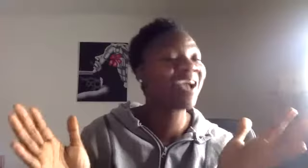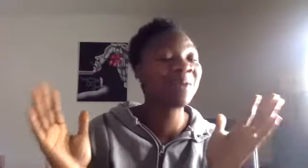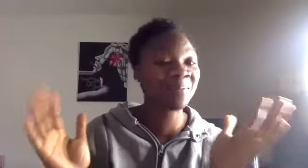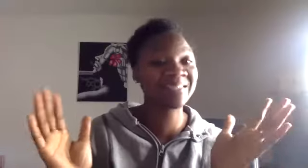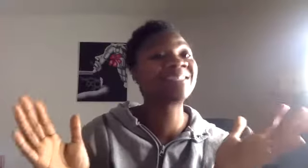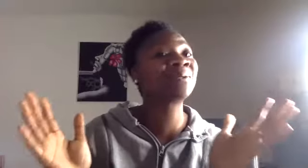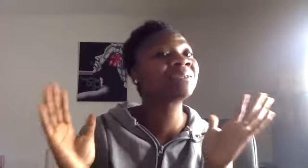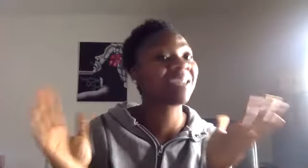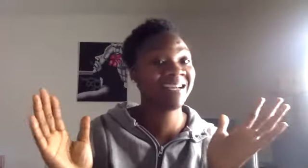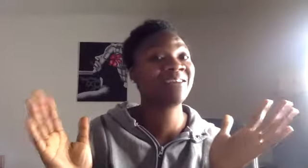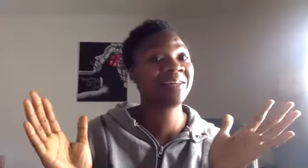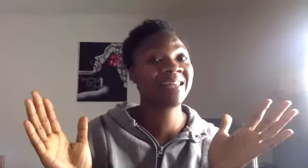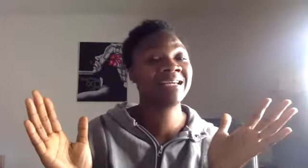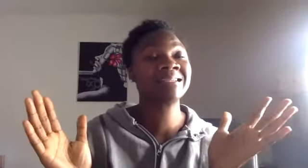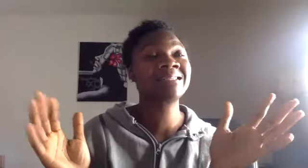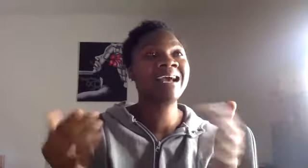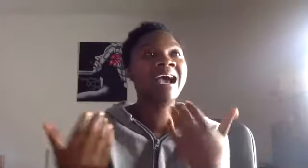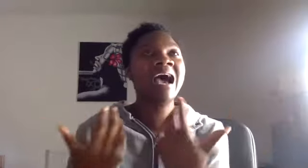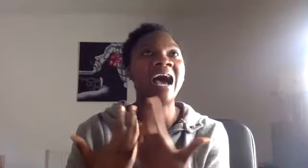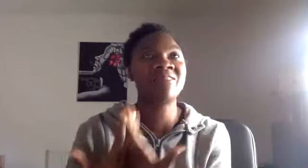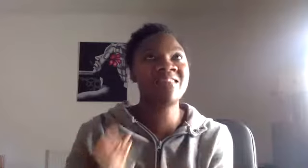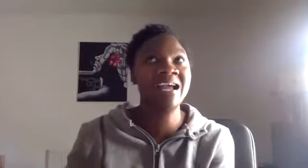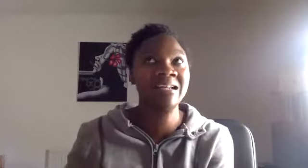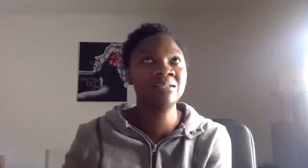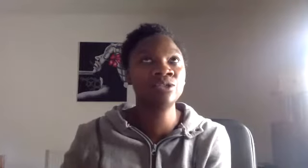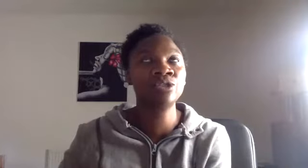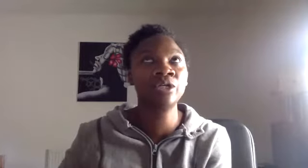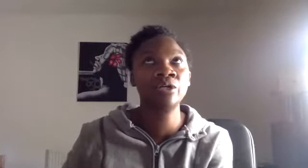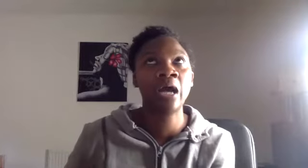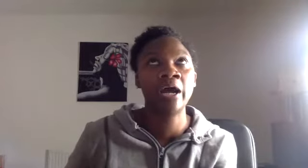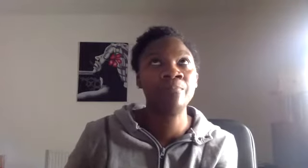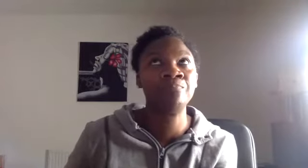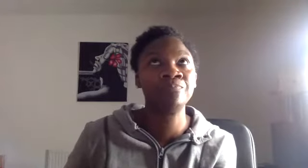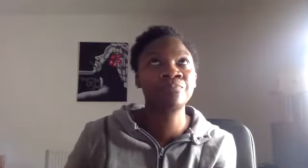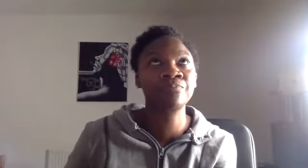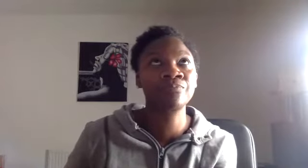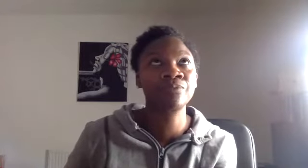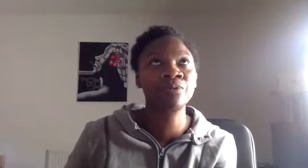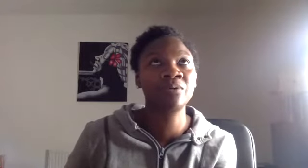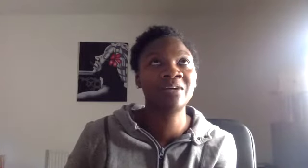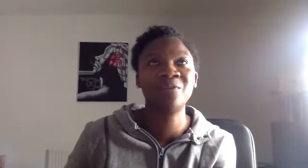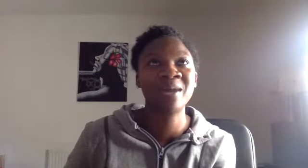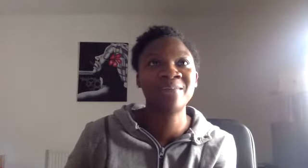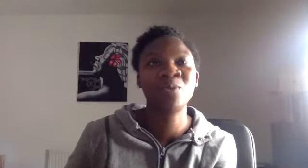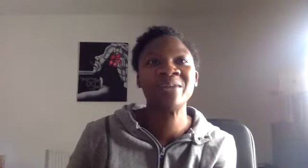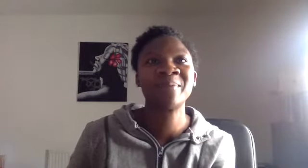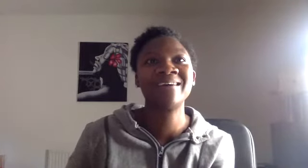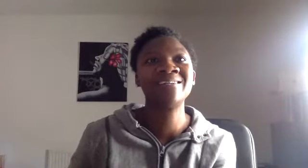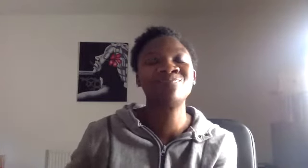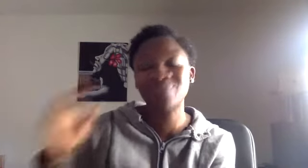People are still dying of other things. And then to, um, I forgot my other point, but that